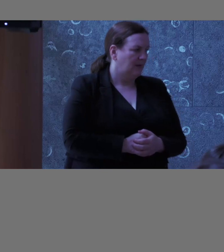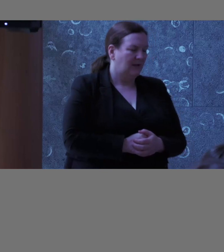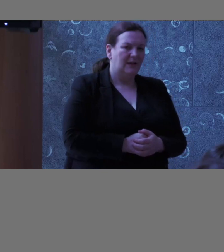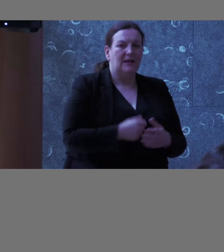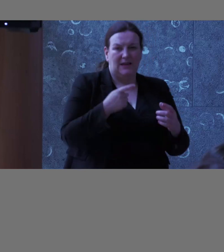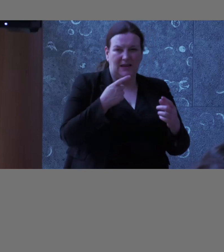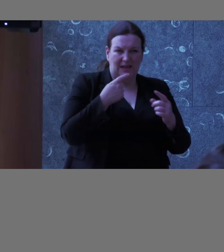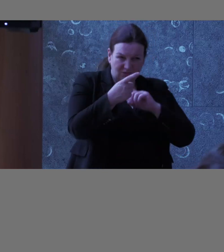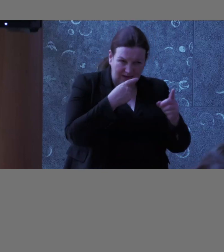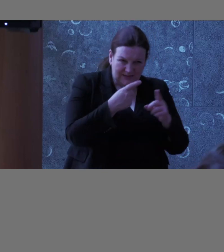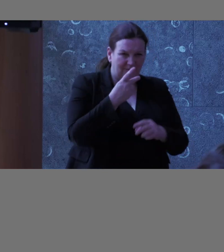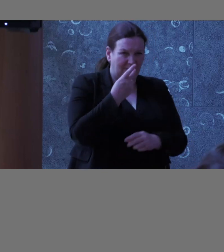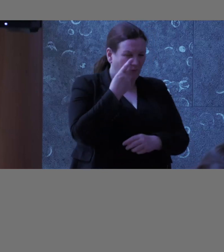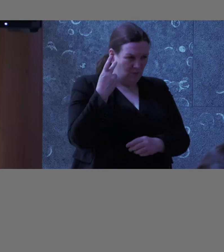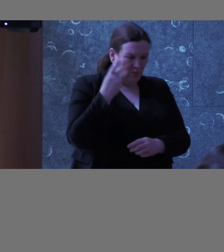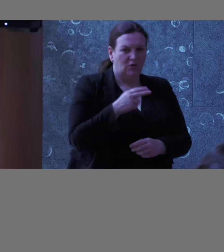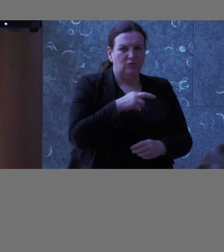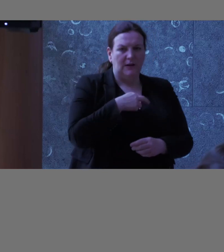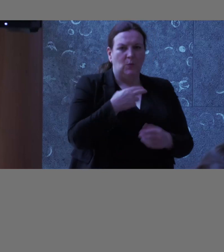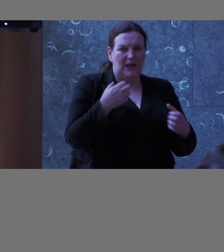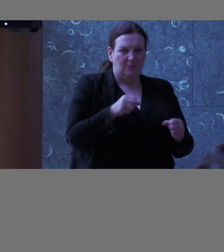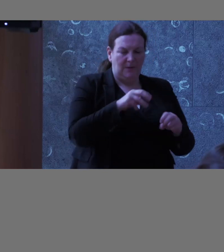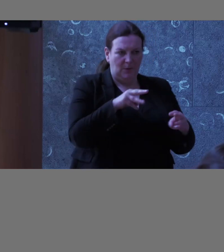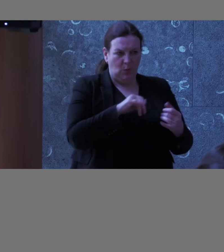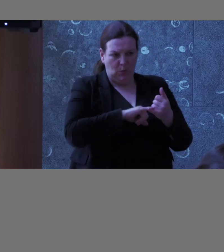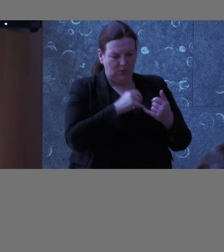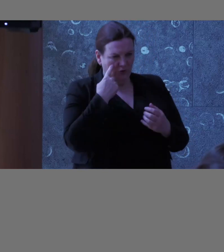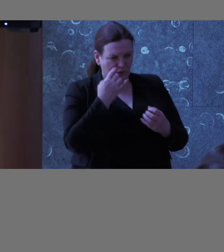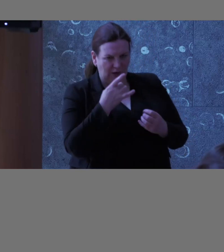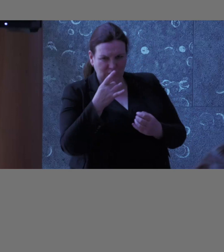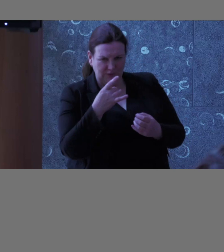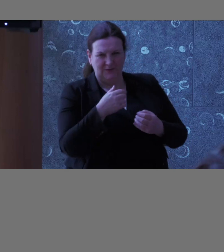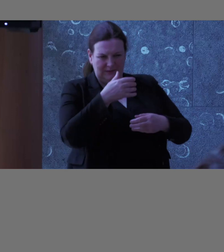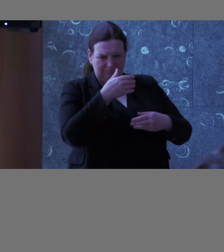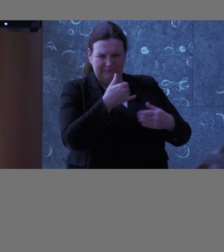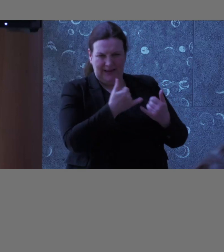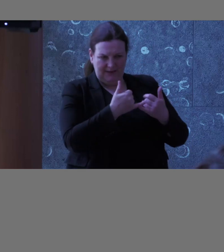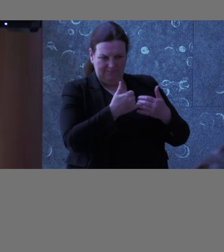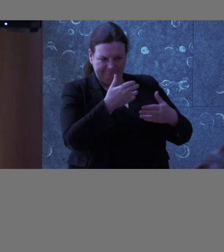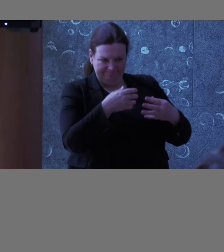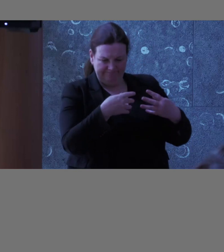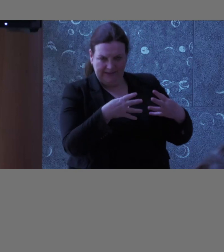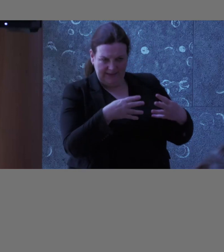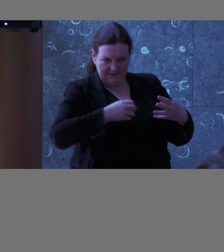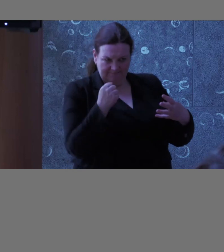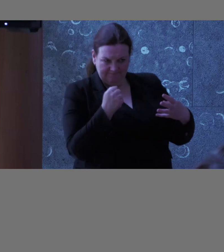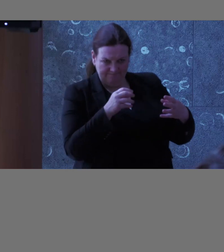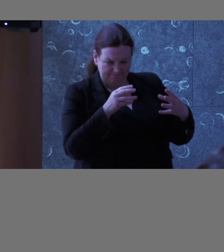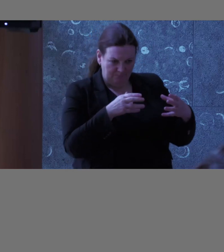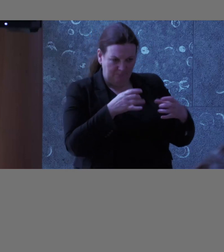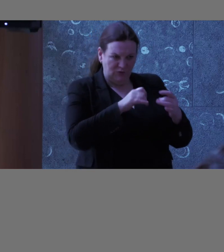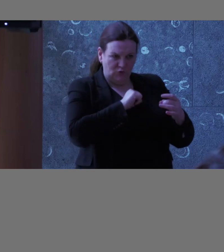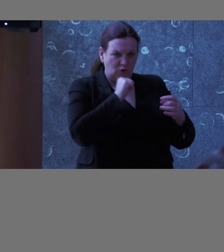so really, they are our gatekeepers going forward in some ways, but they are the ones who are really supporting us to learn in this space, and I know that our